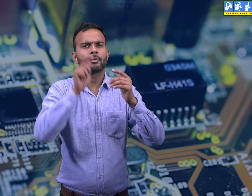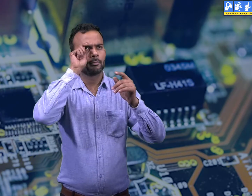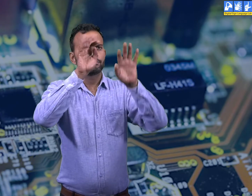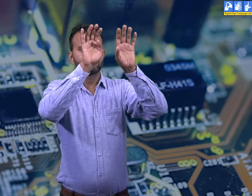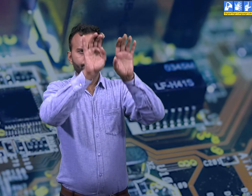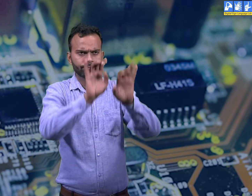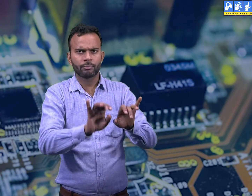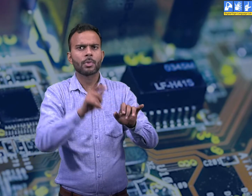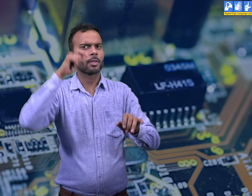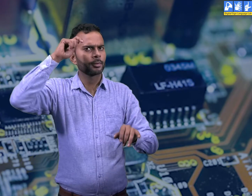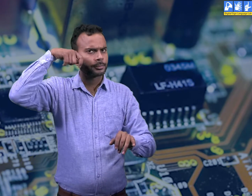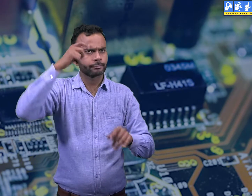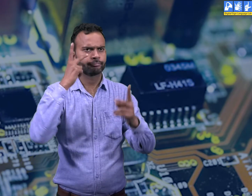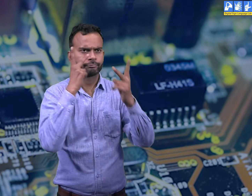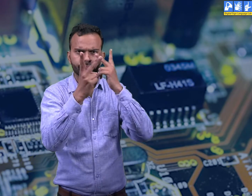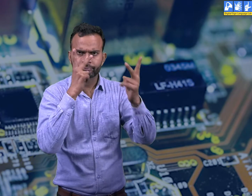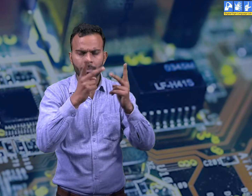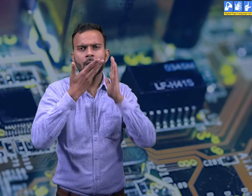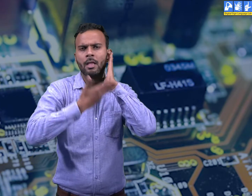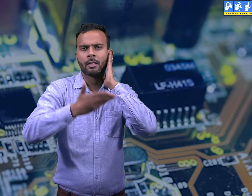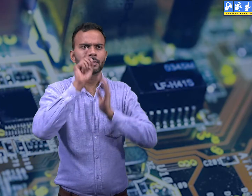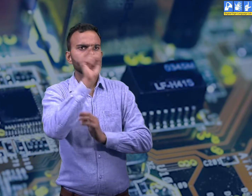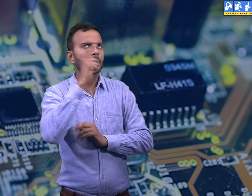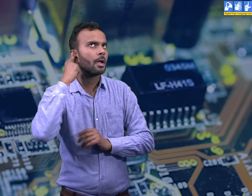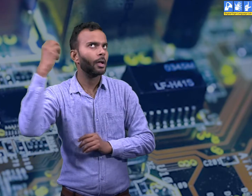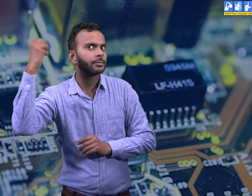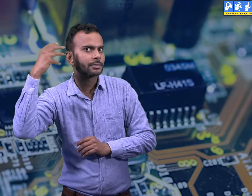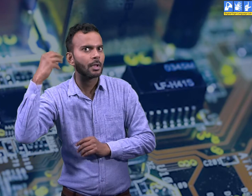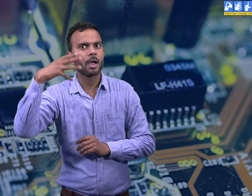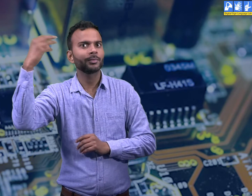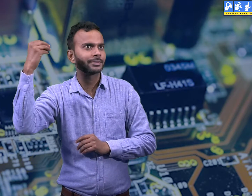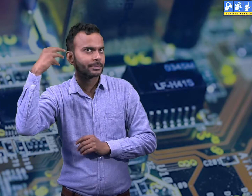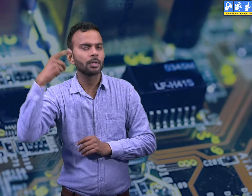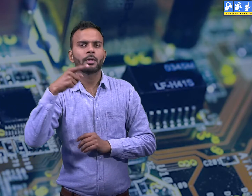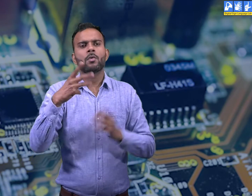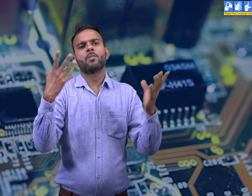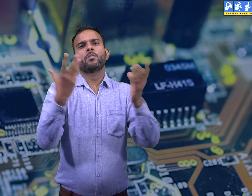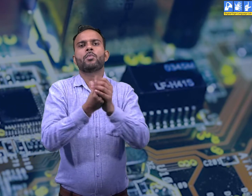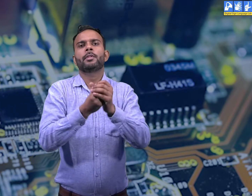Computer gives us the result in various forms after processing the data.